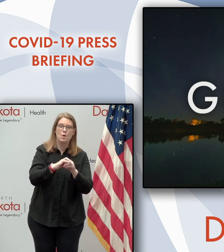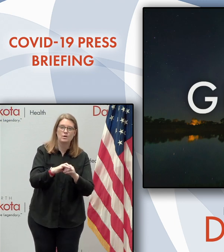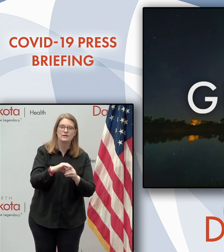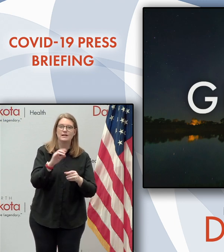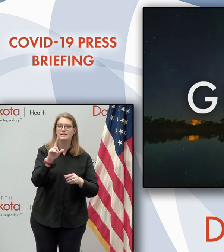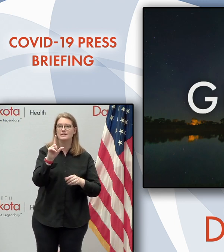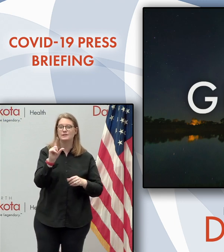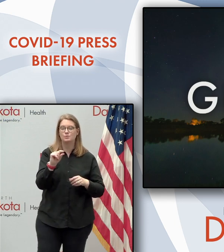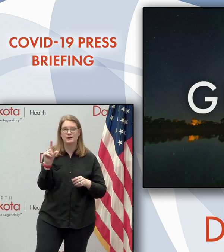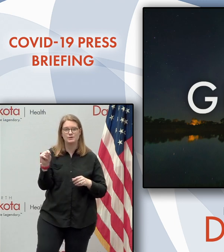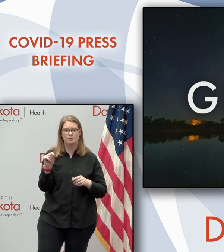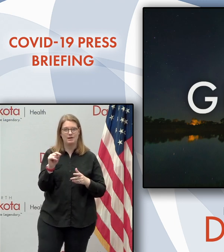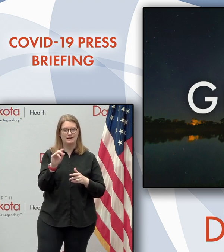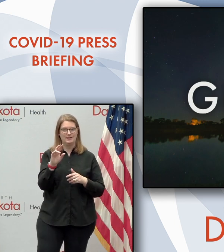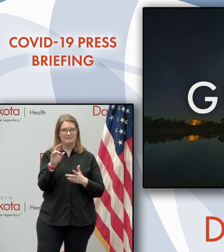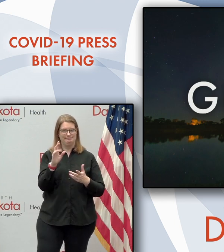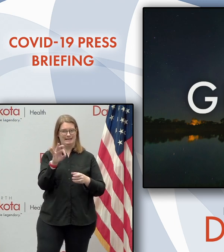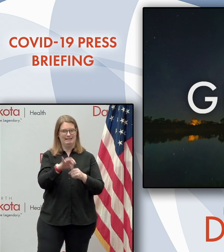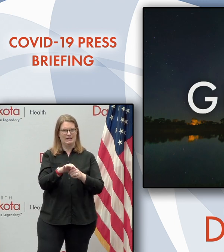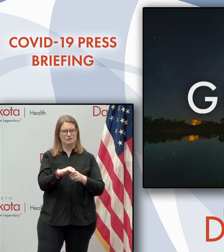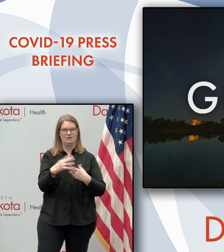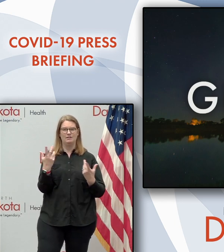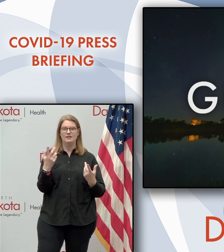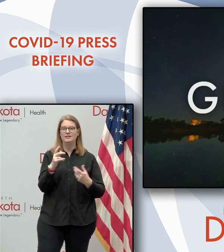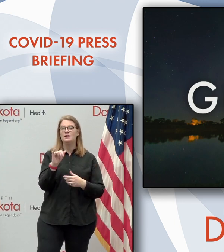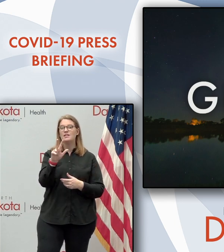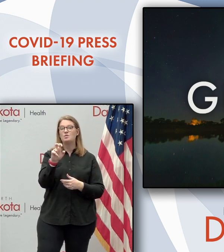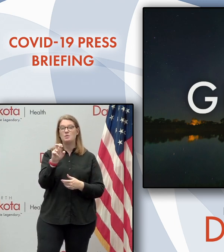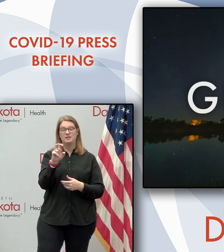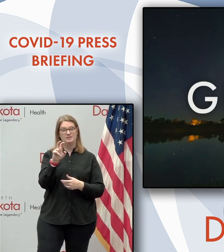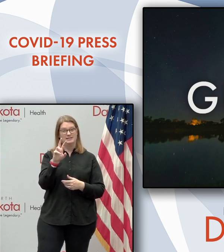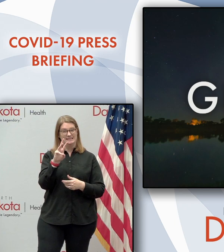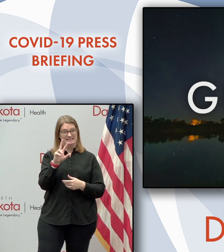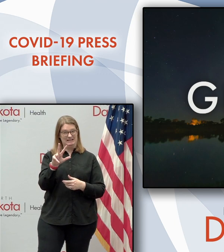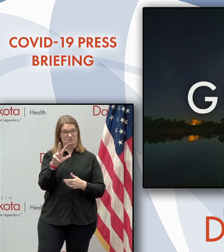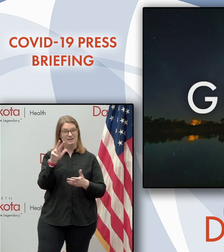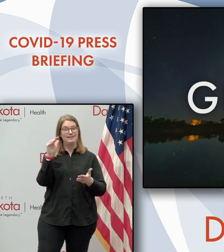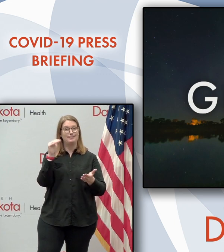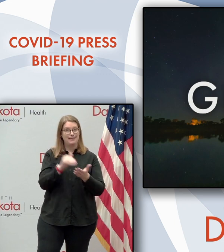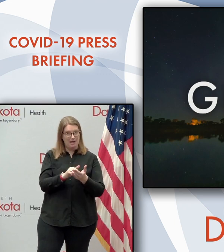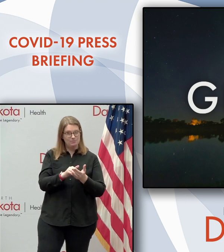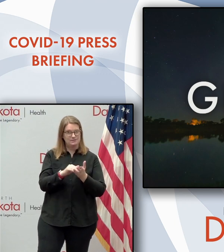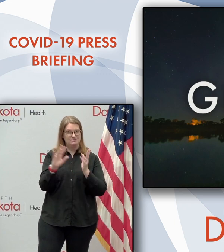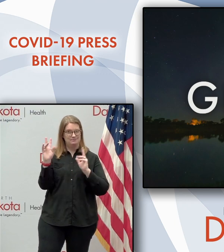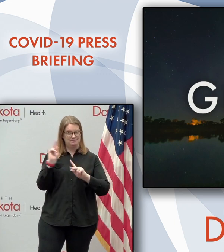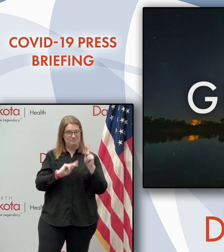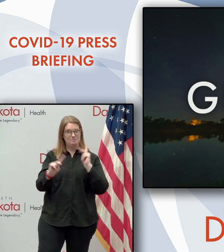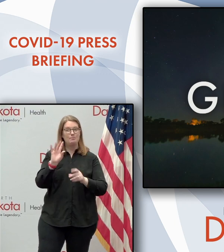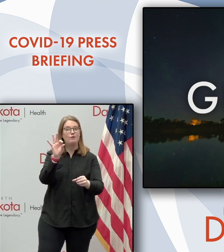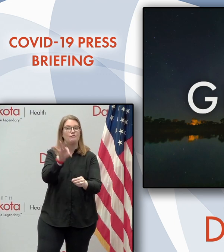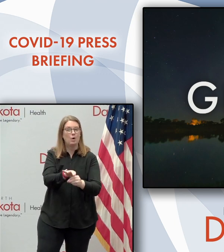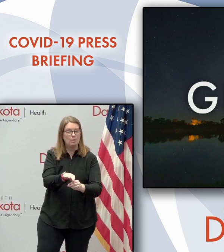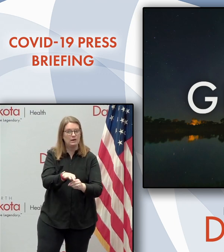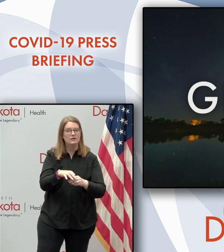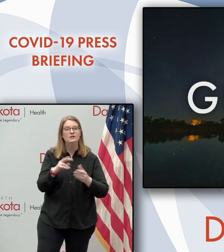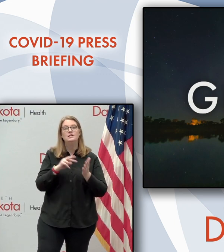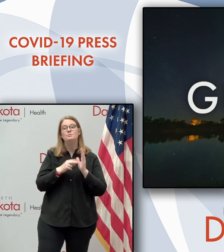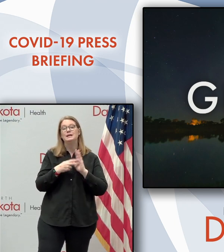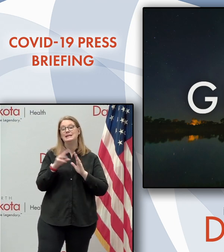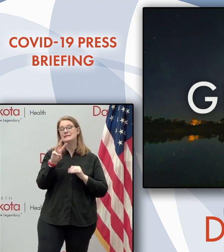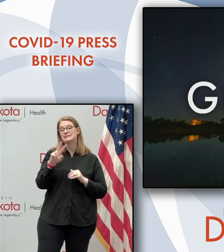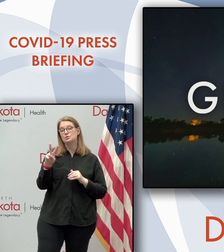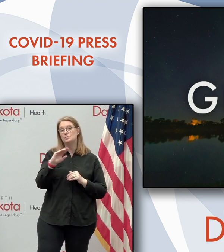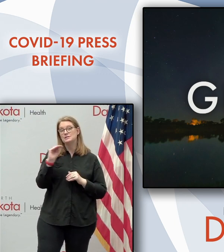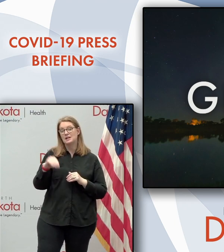election. It was a record turnout in our state. Approximately 363,000 voters, or 62% of